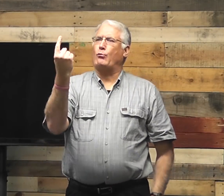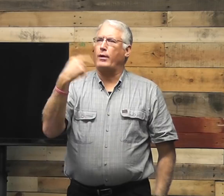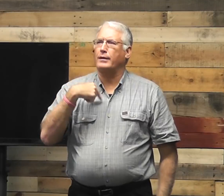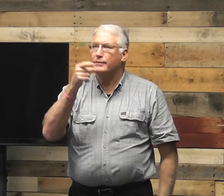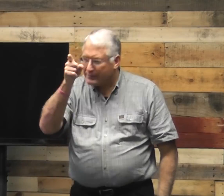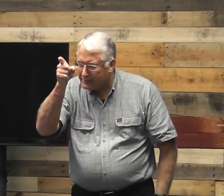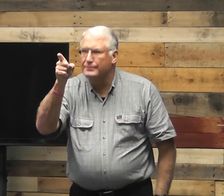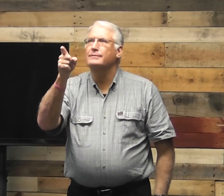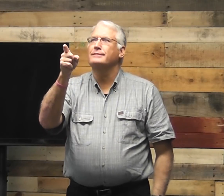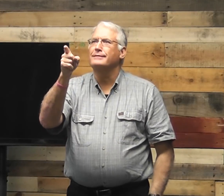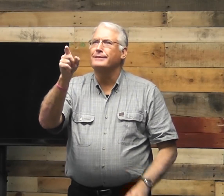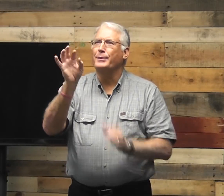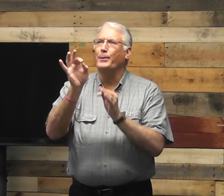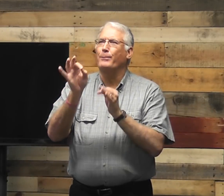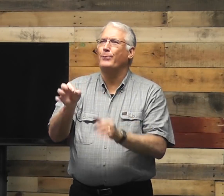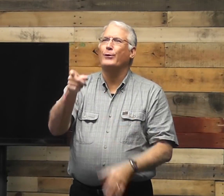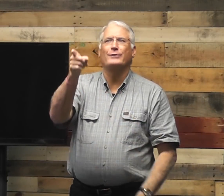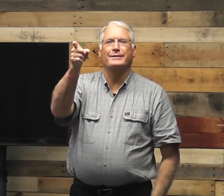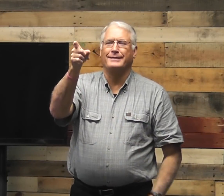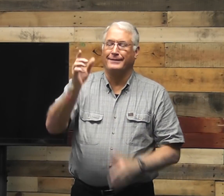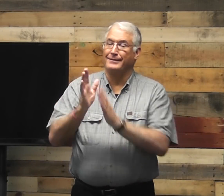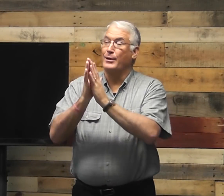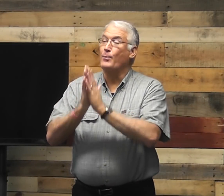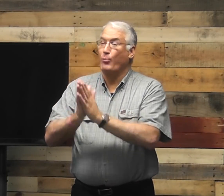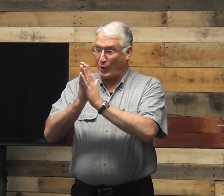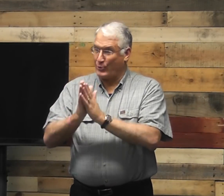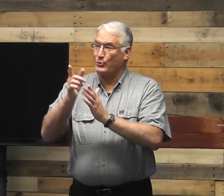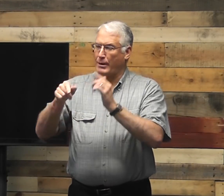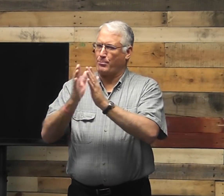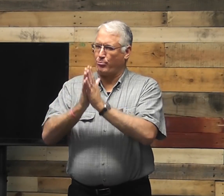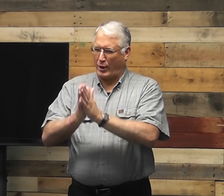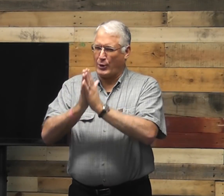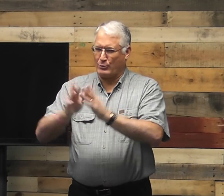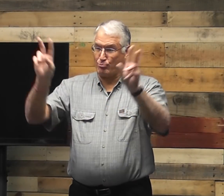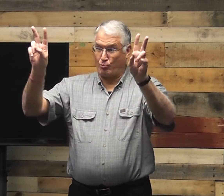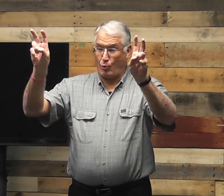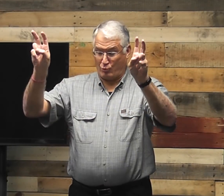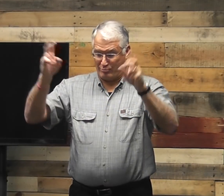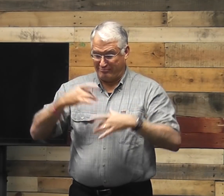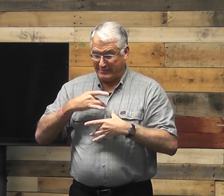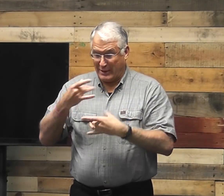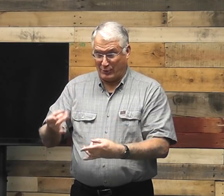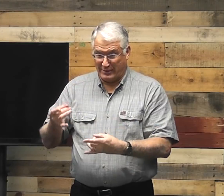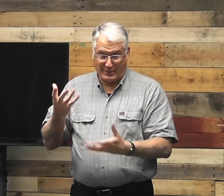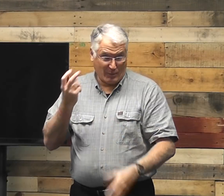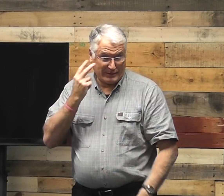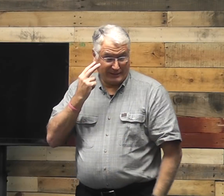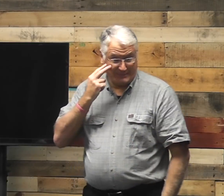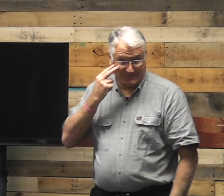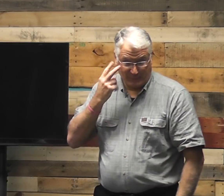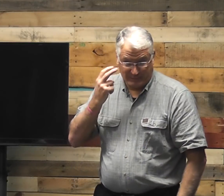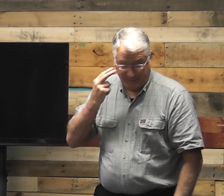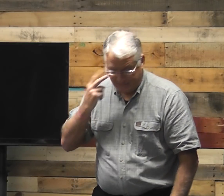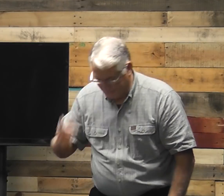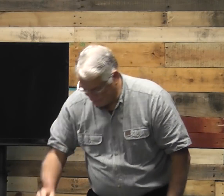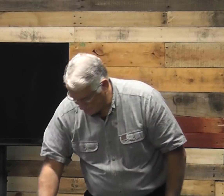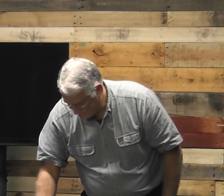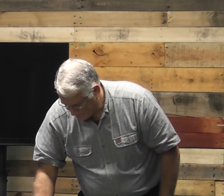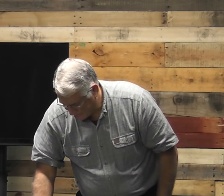And I, one of them captured my eye and I thought, wow, that's perfect. It says it was about prayer and it was very interesting. I'll let you